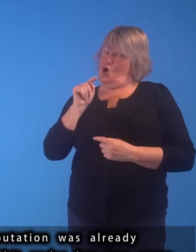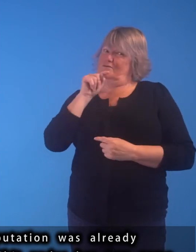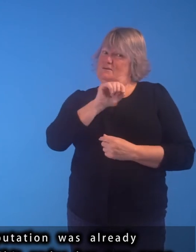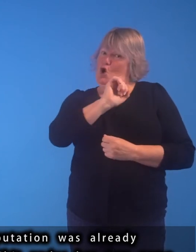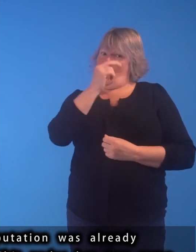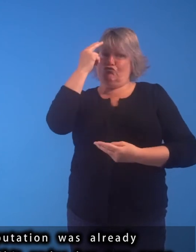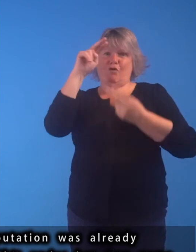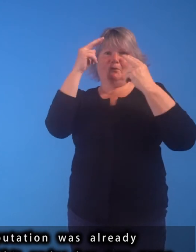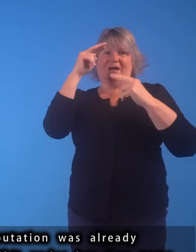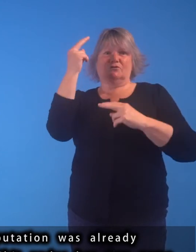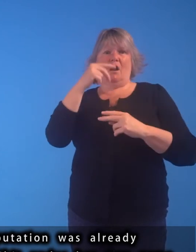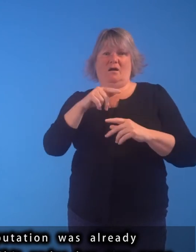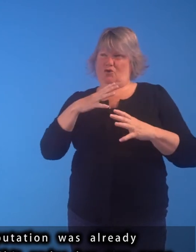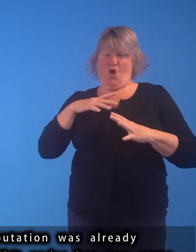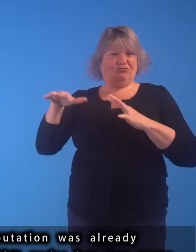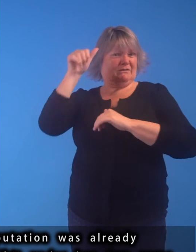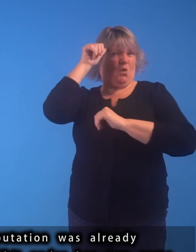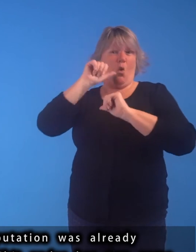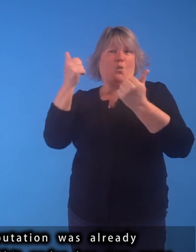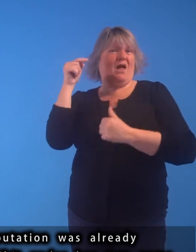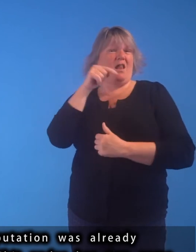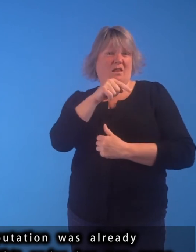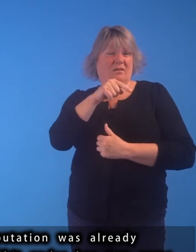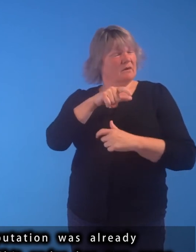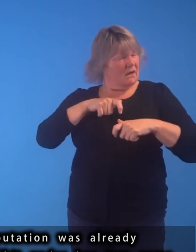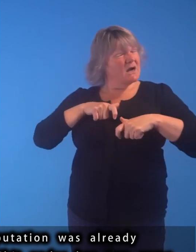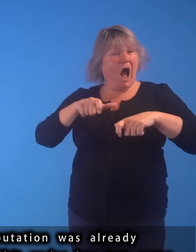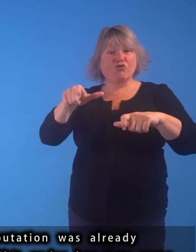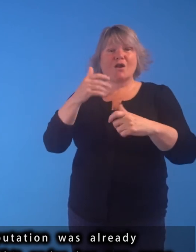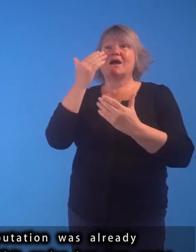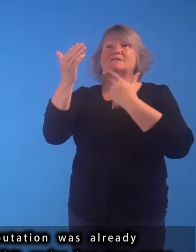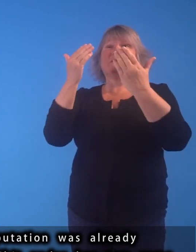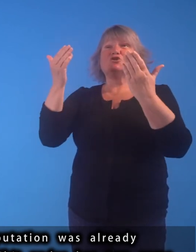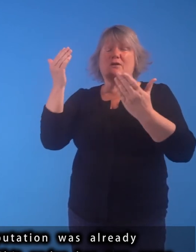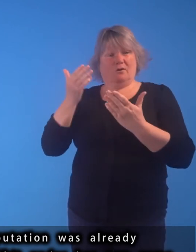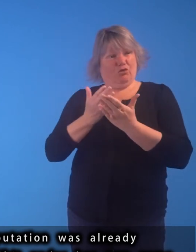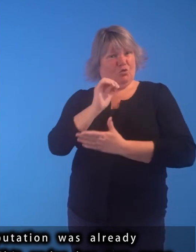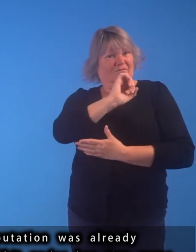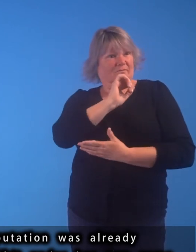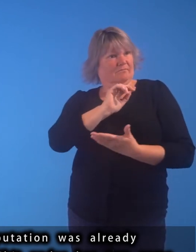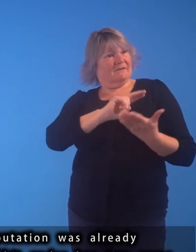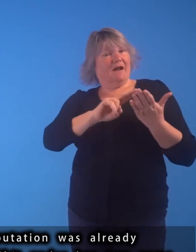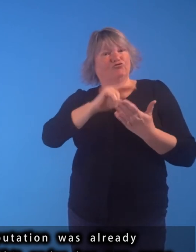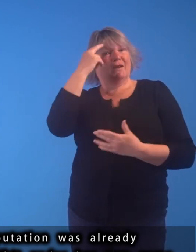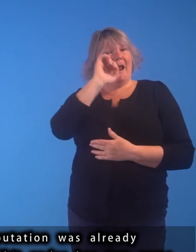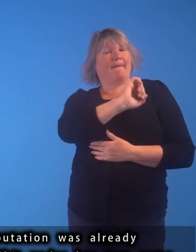By then, however, her artistic reputation was already established, and she continued to exhibit under her own name.